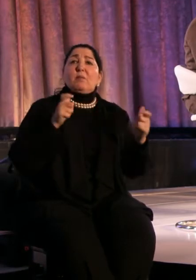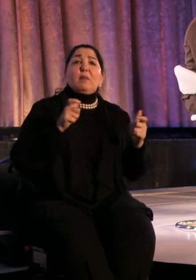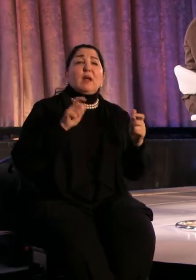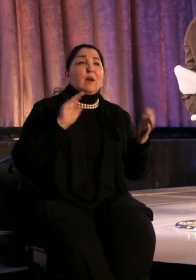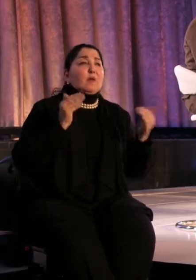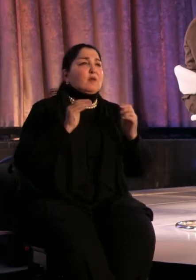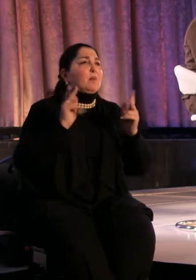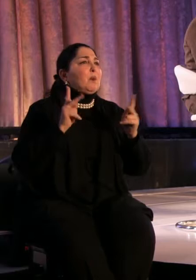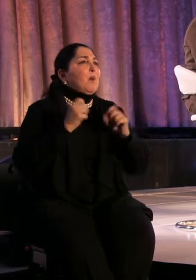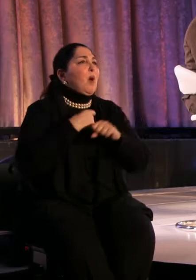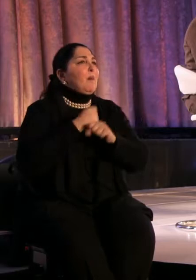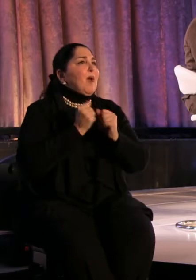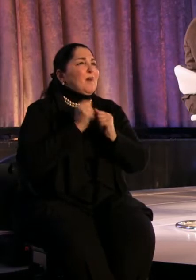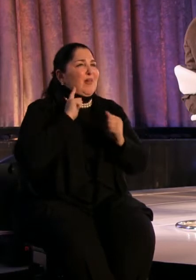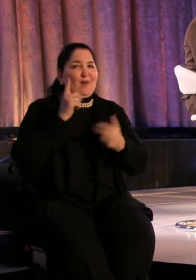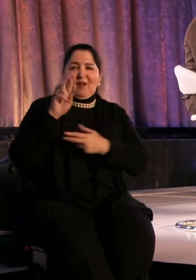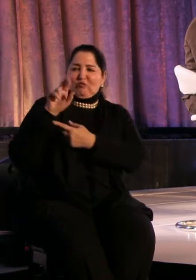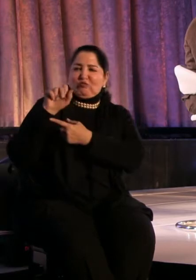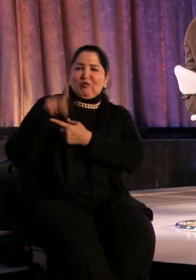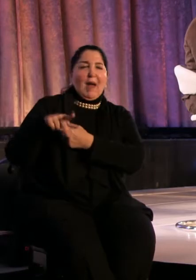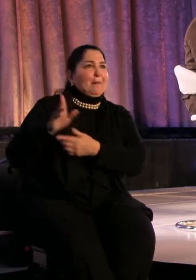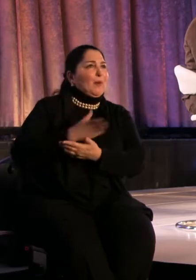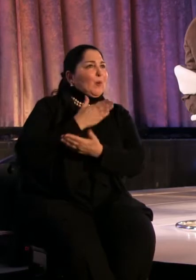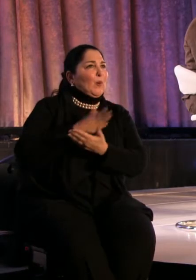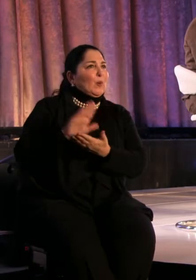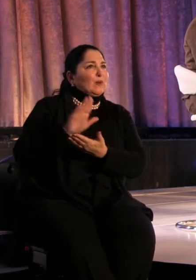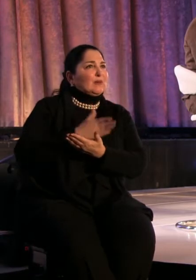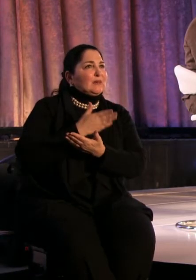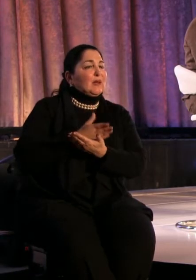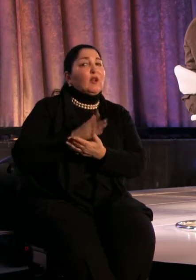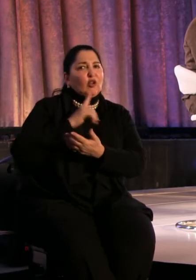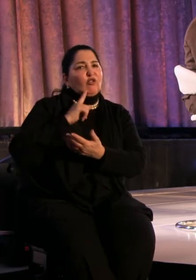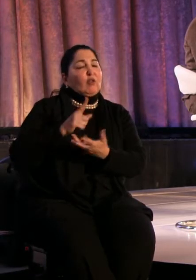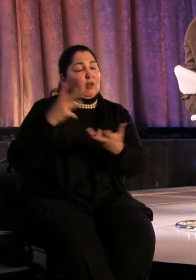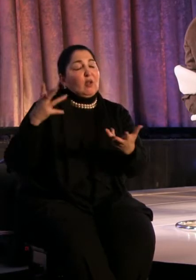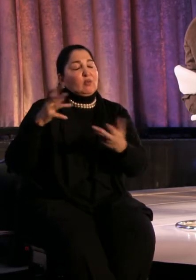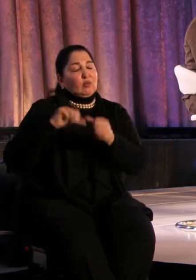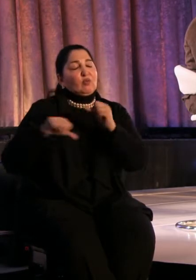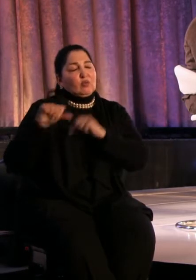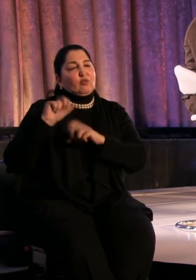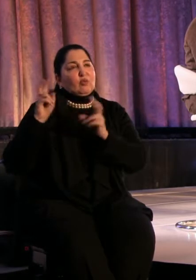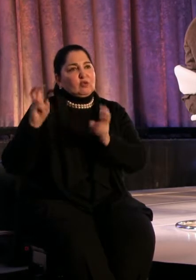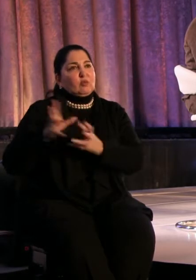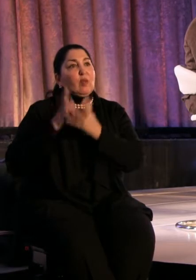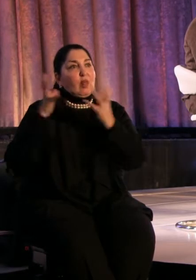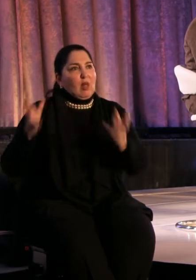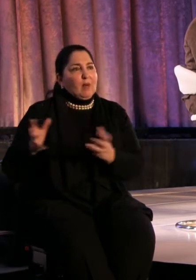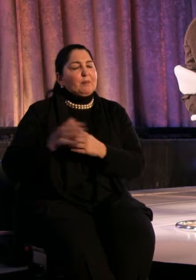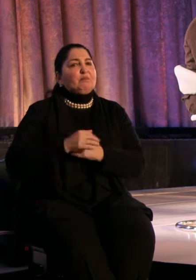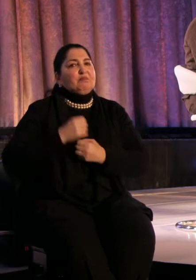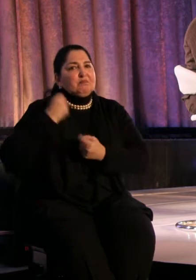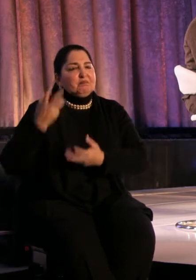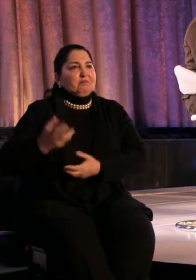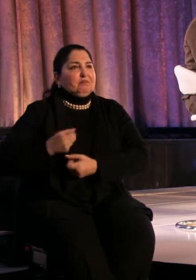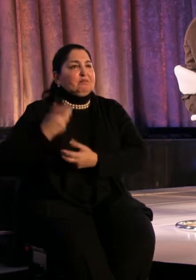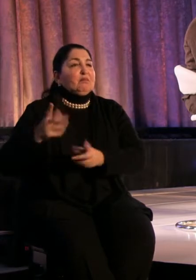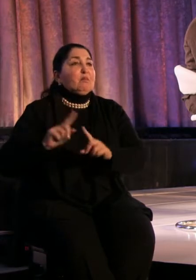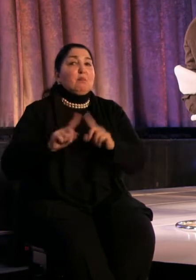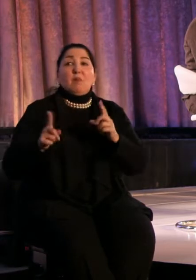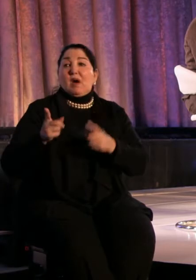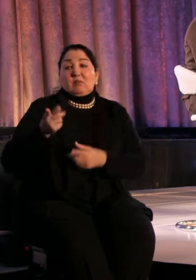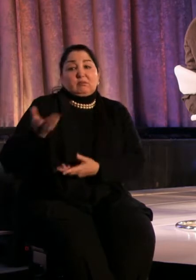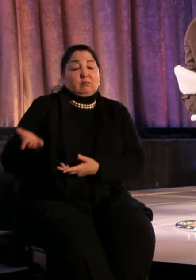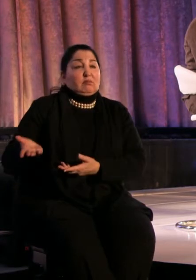which quite often has to do with social issues today. But even that, of course, as,